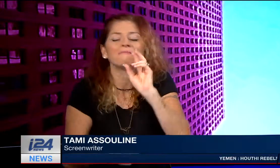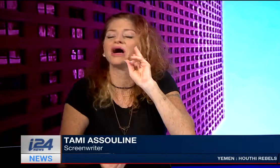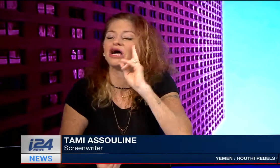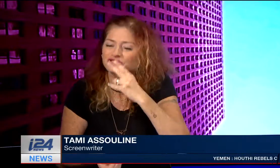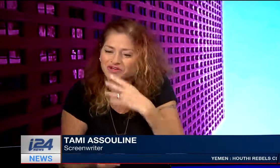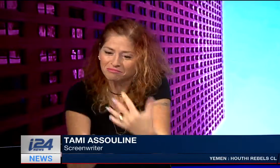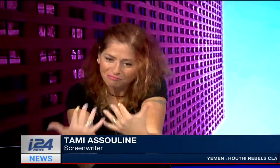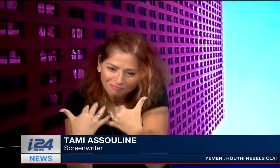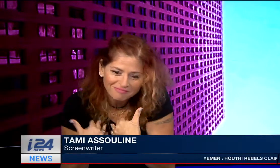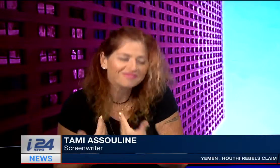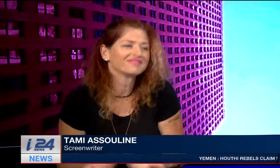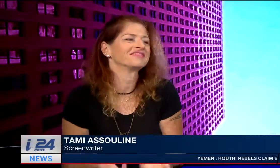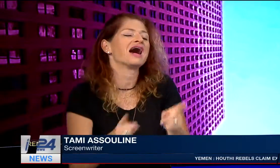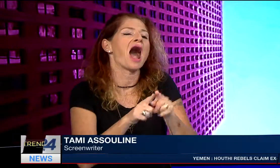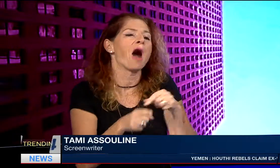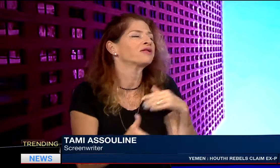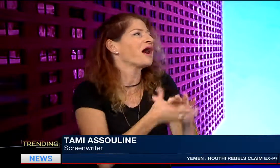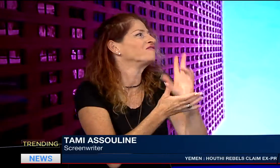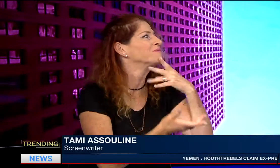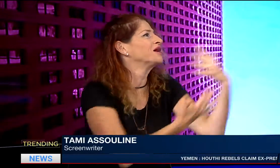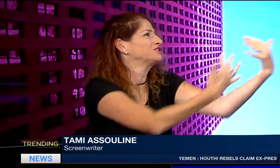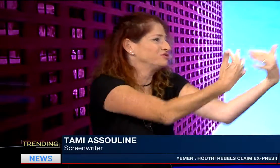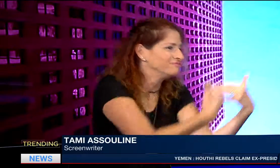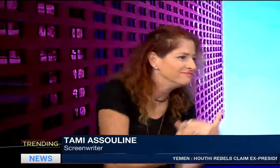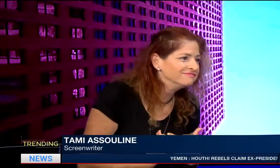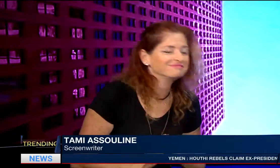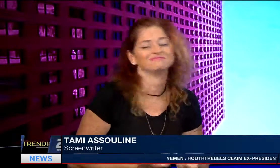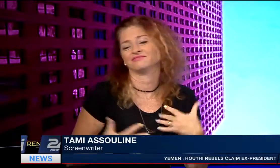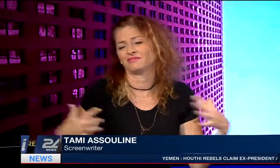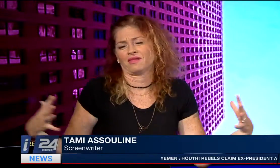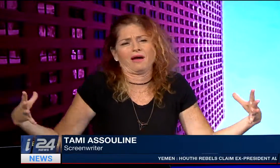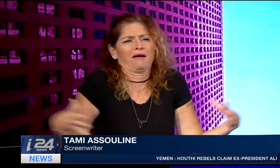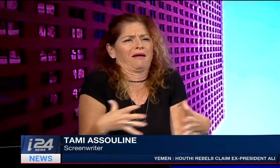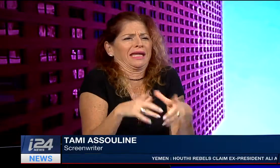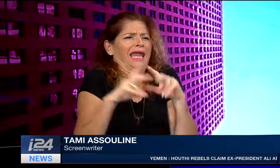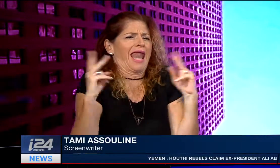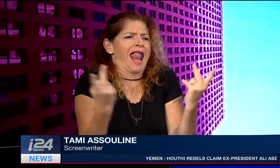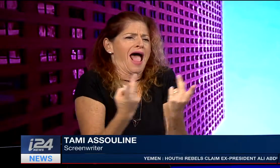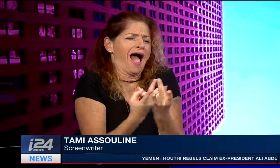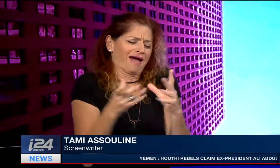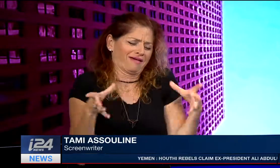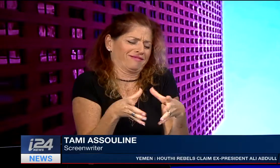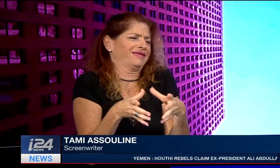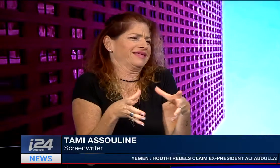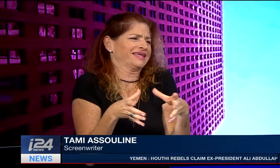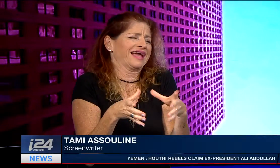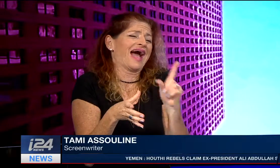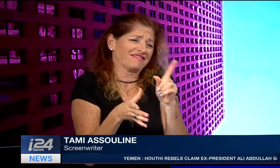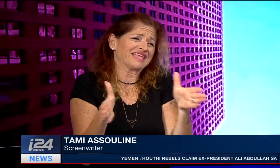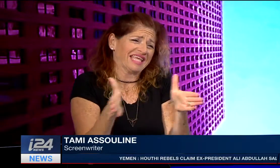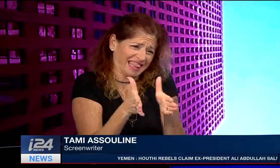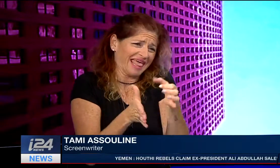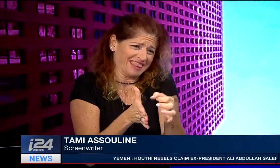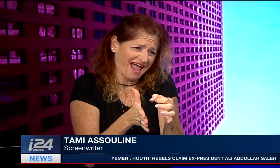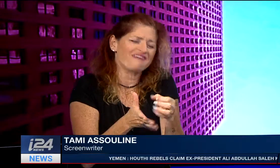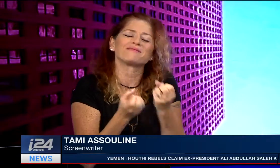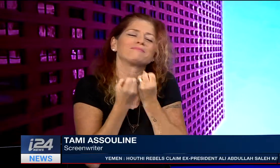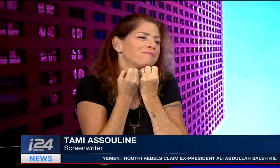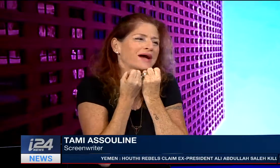I knew all my parents' friends and I understood all my parents' friends. So we've been in like a small community. It is a